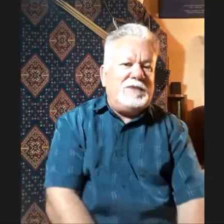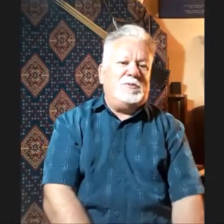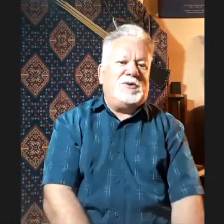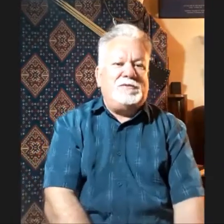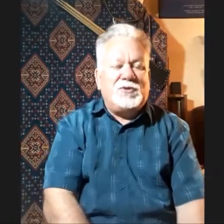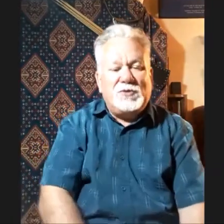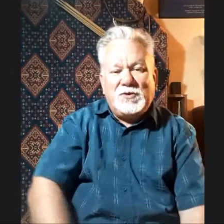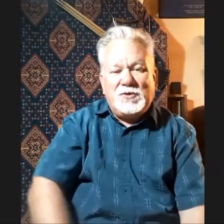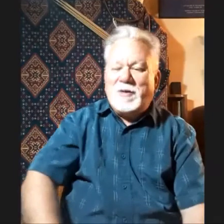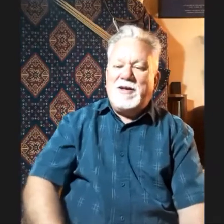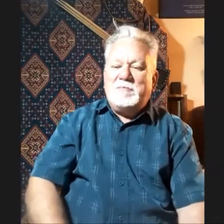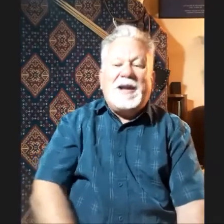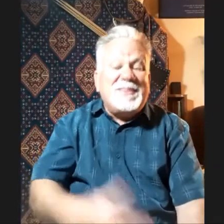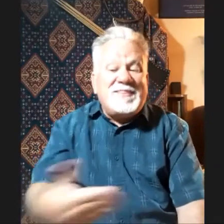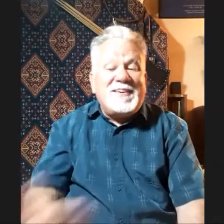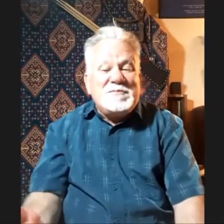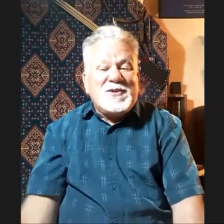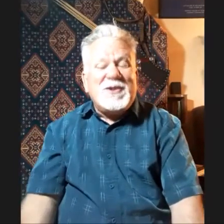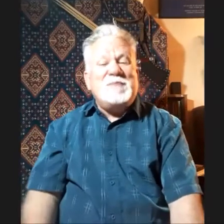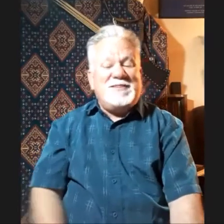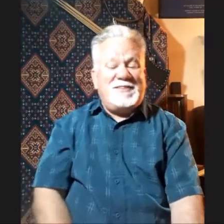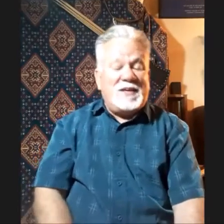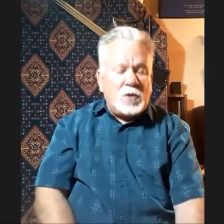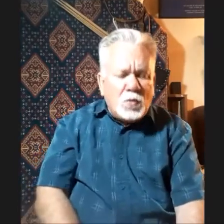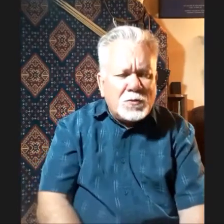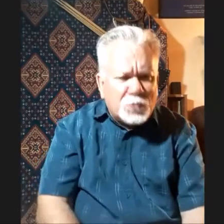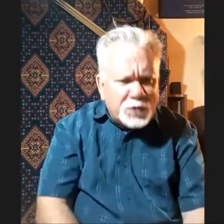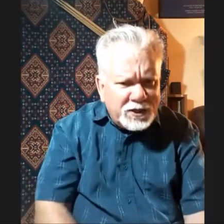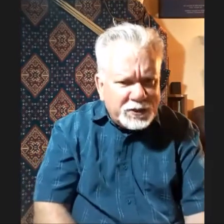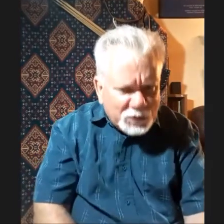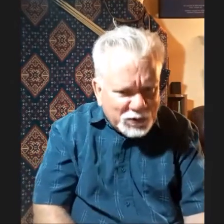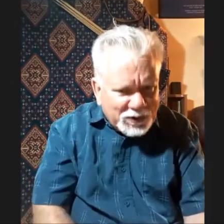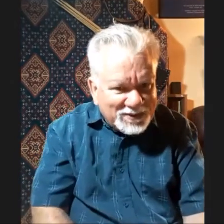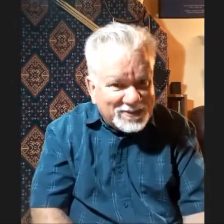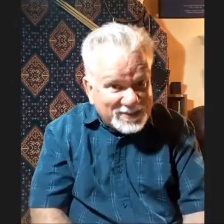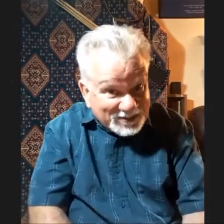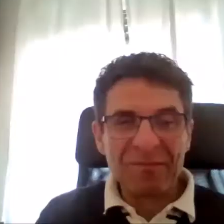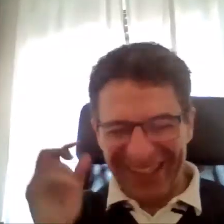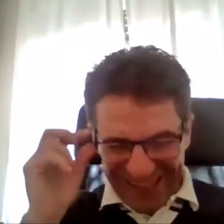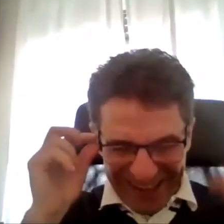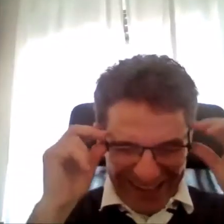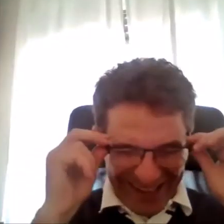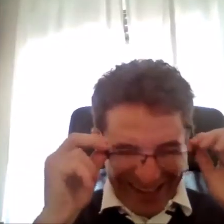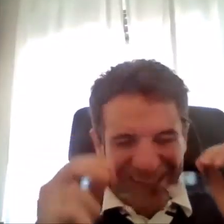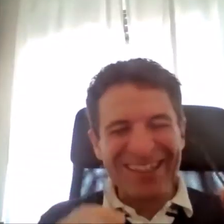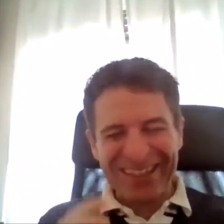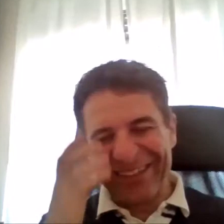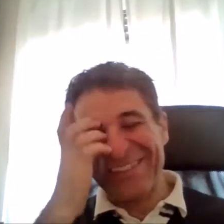everybody have a good time. But at the same time, it's saying, we're really good at this stuff. True.